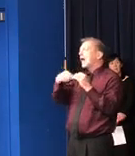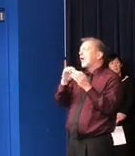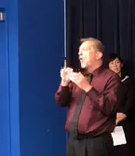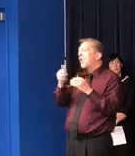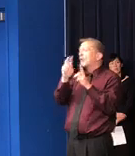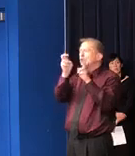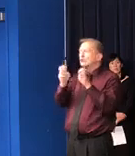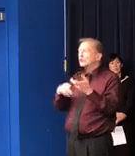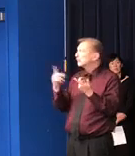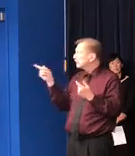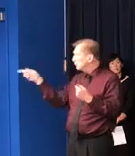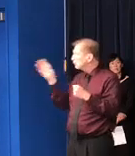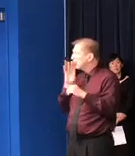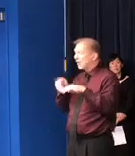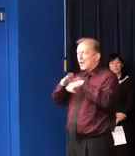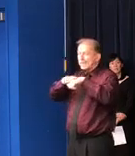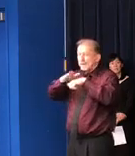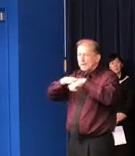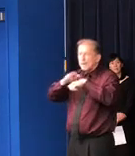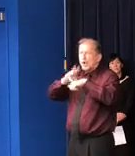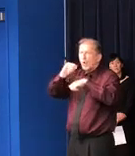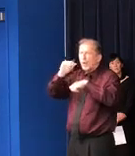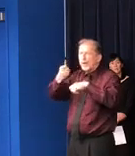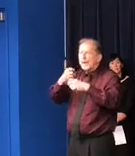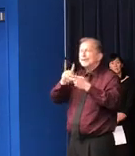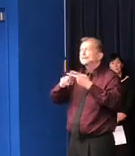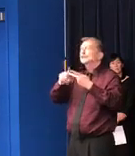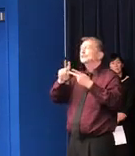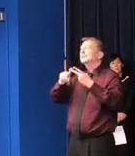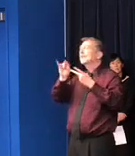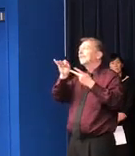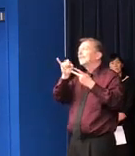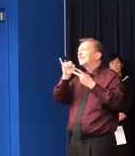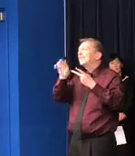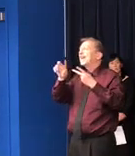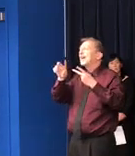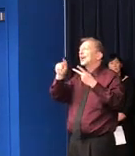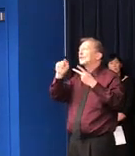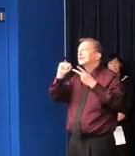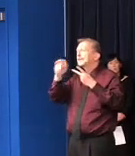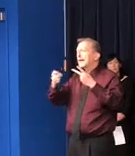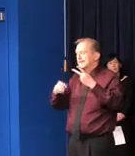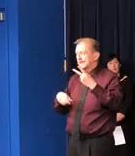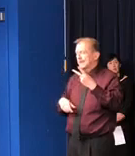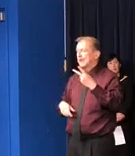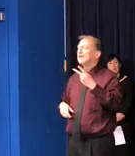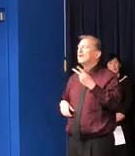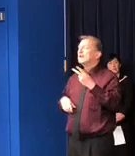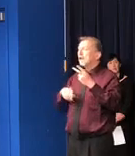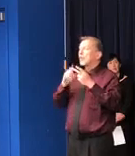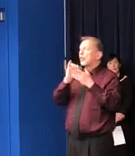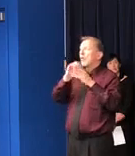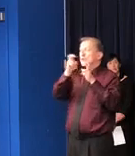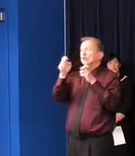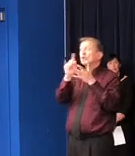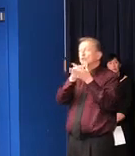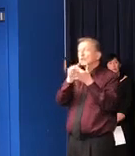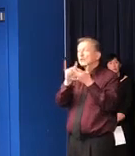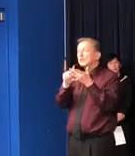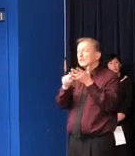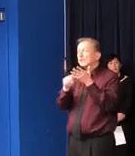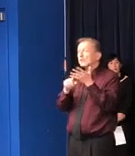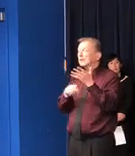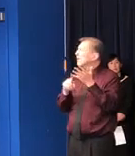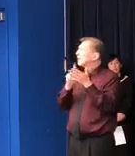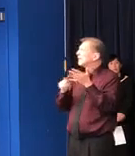like the minimum wage or like the fair tax or something else. And I'll be honest with you, we're in the midst of